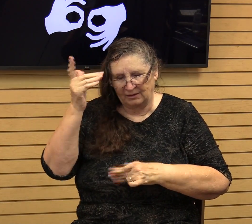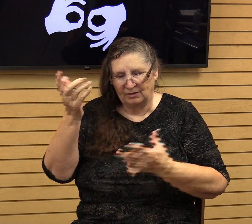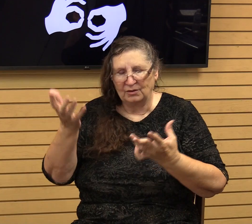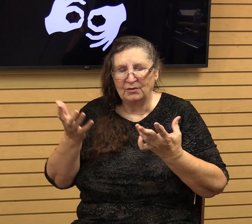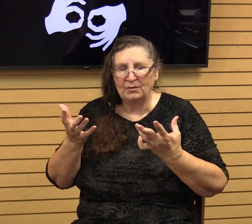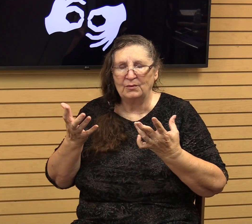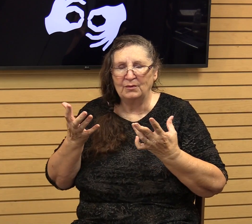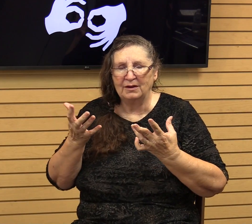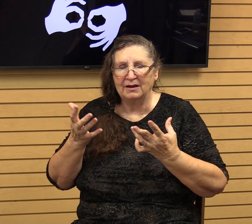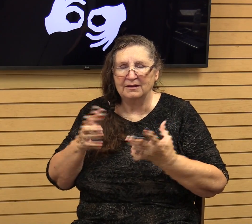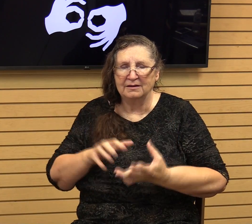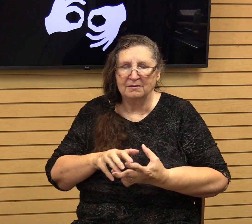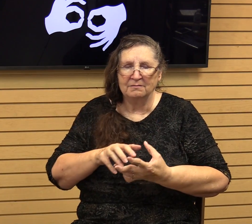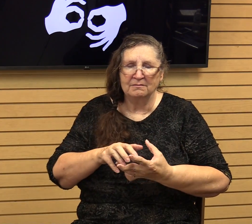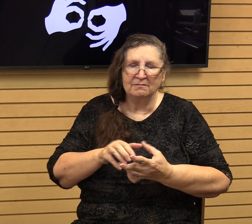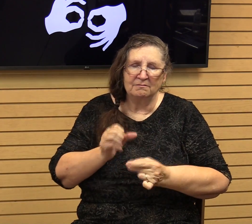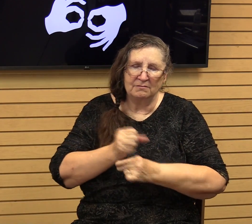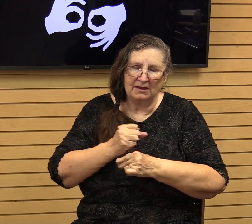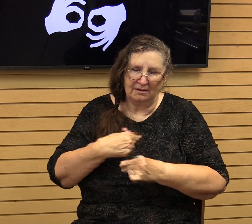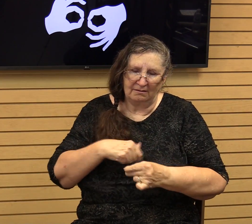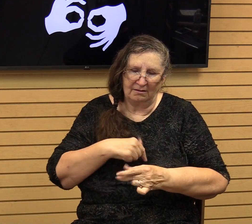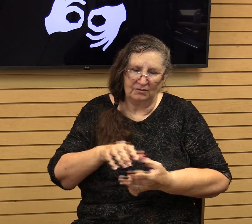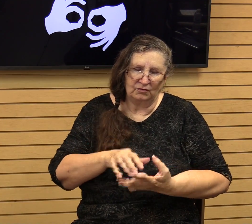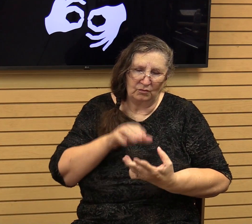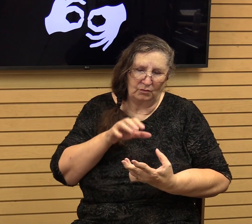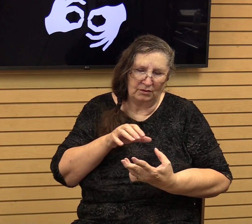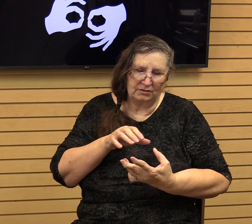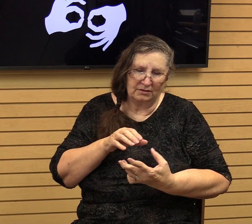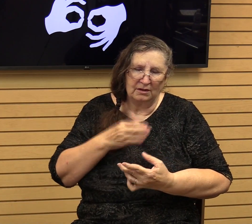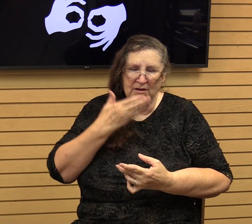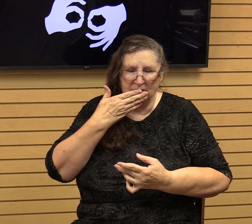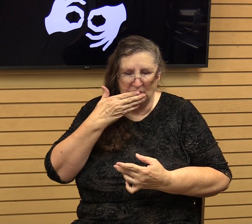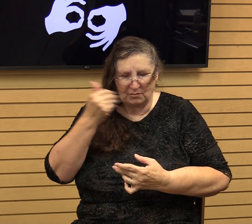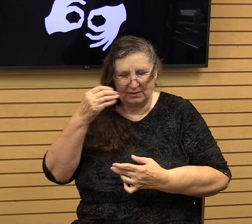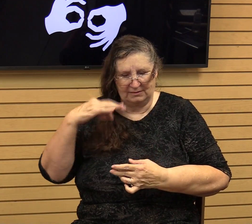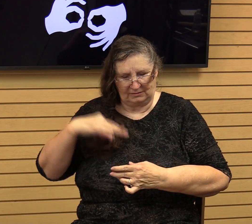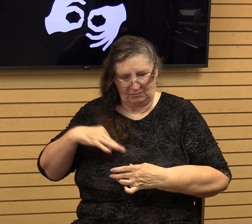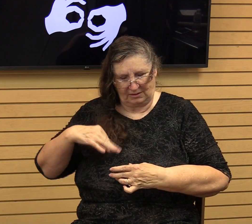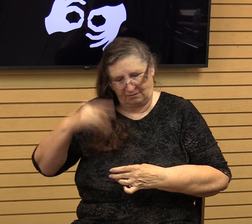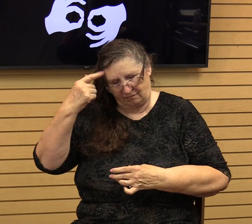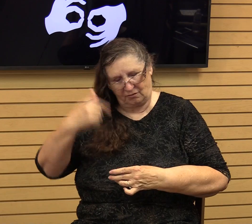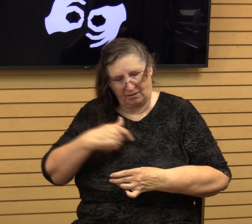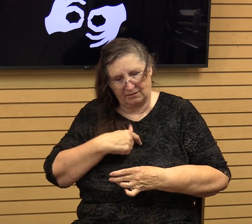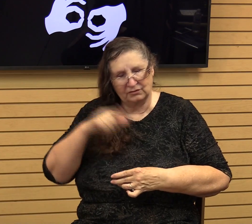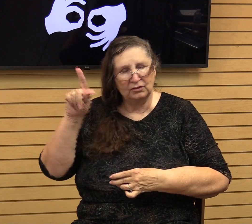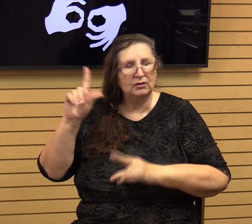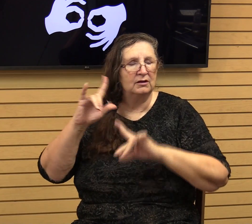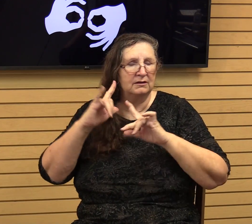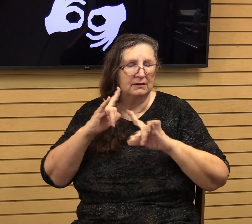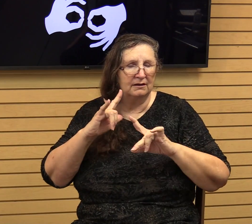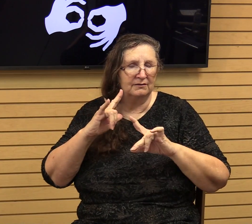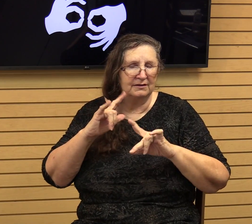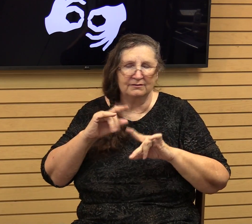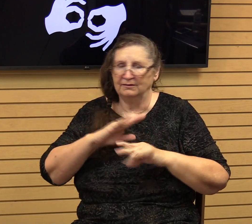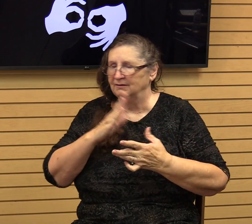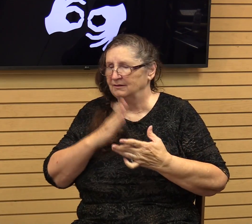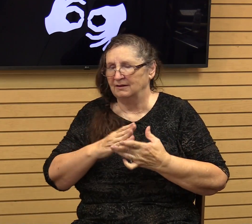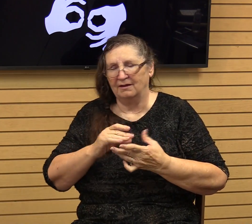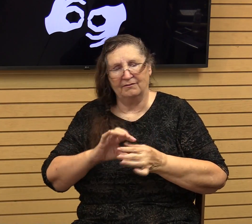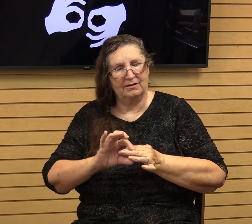prosper us, Lord, that you have our best interests in mind, that you love us, that you'll never leave us, Lord. When